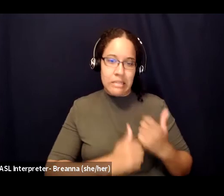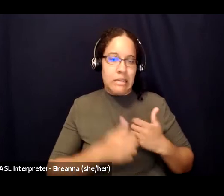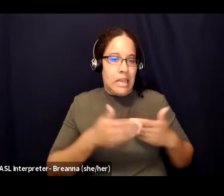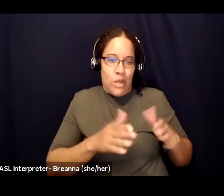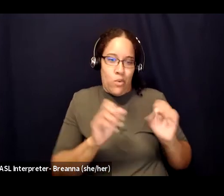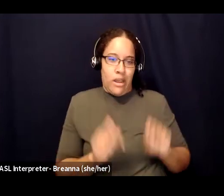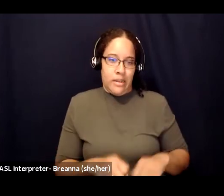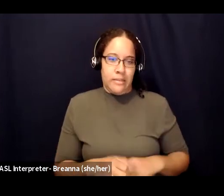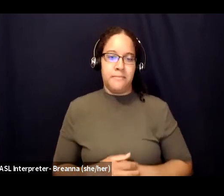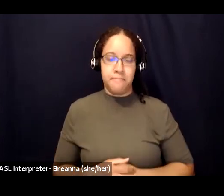um talked about